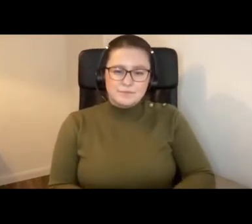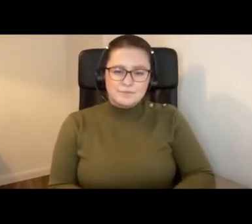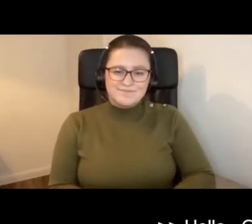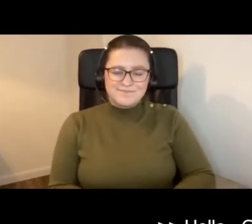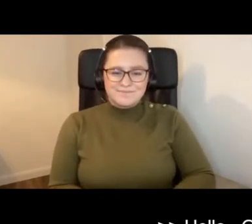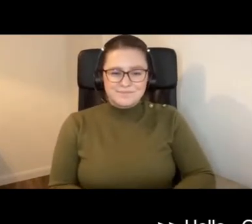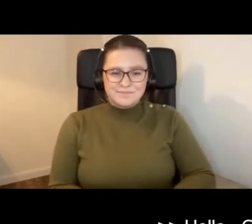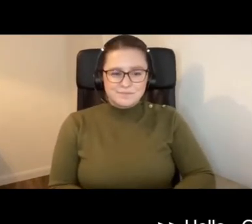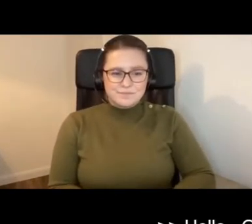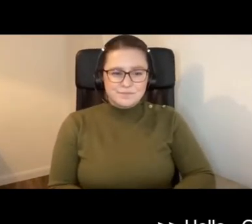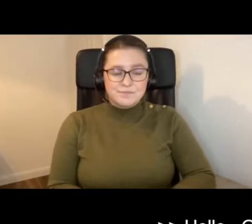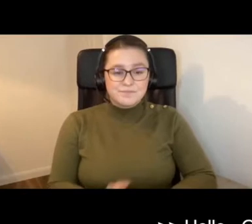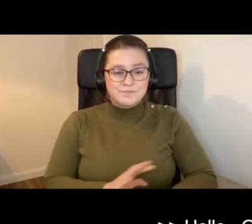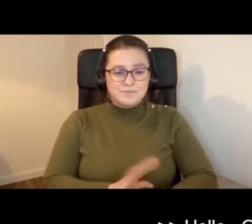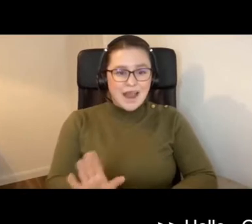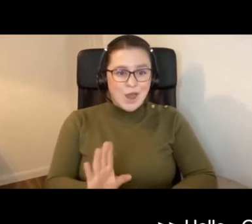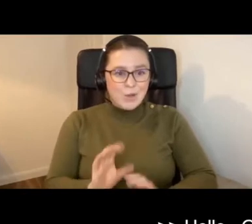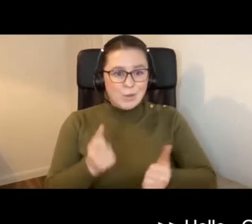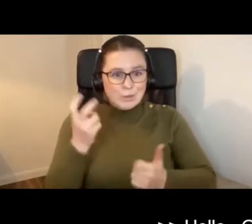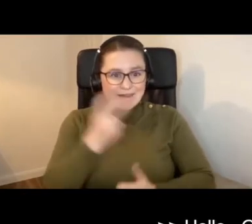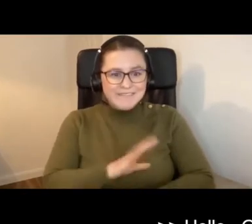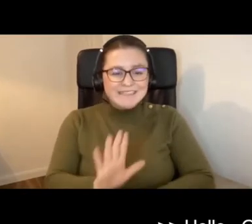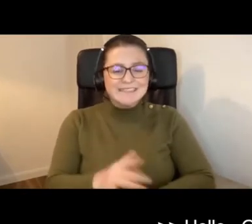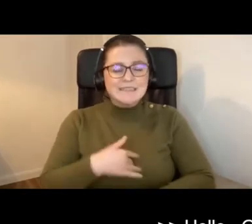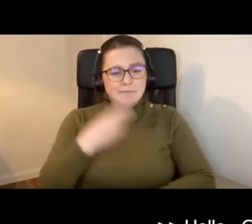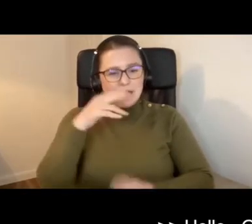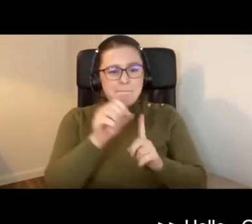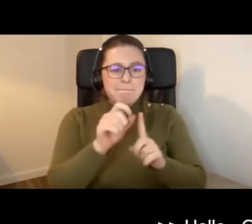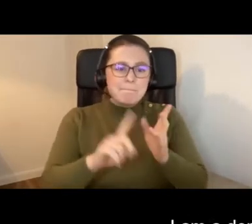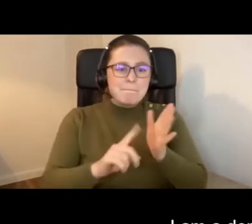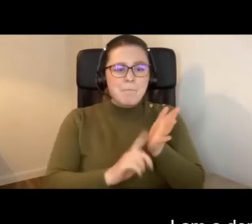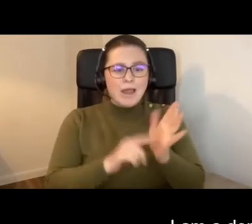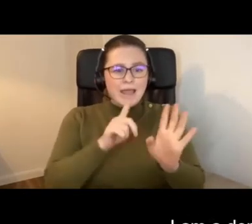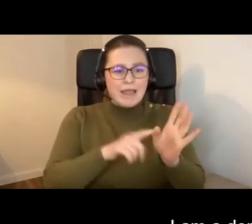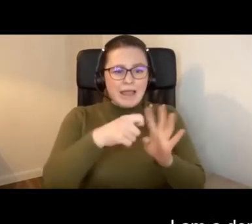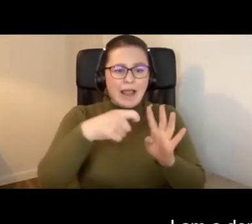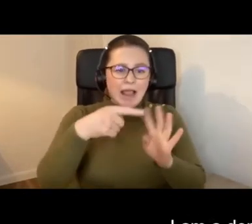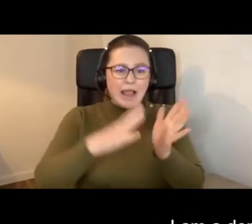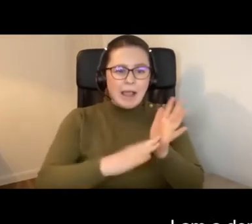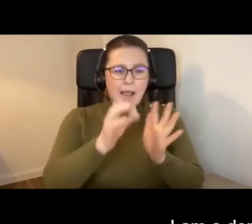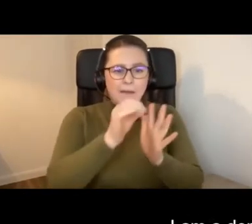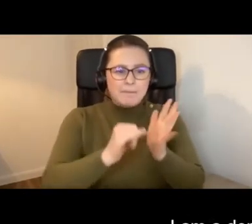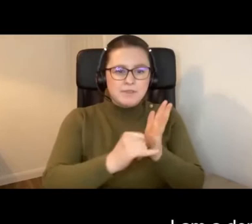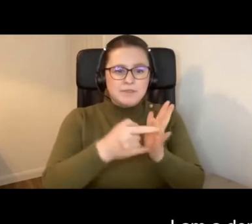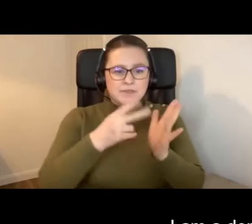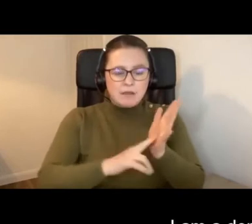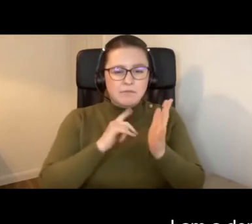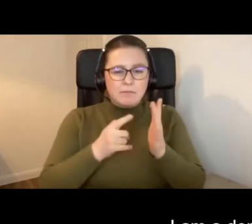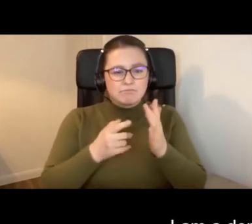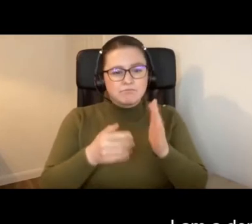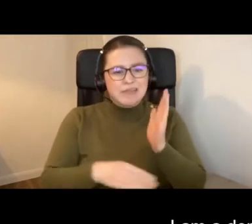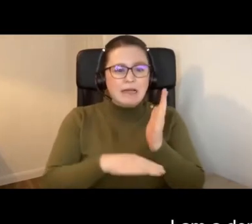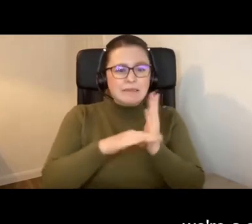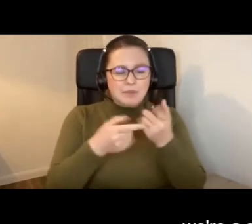Hello, good evening. My name is Polly Kempson. I am a deputy head at